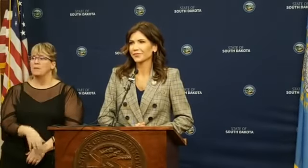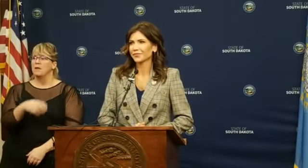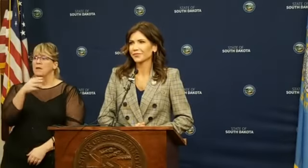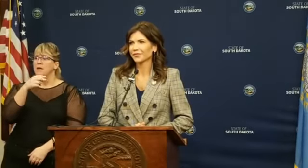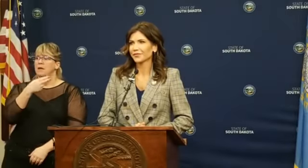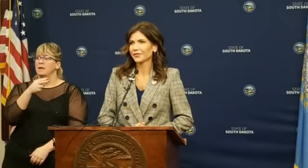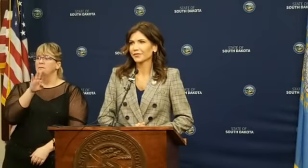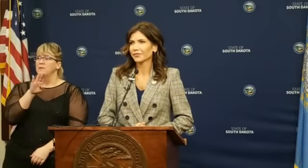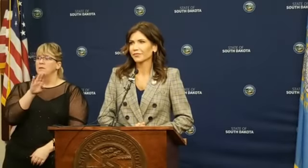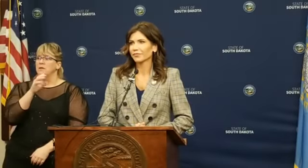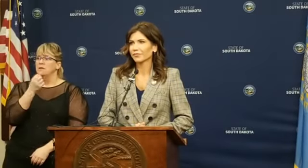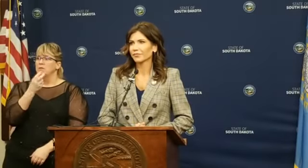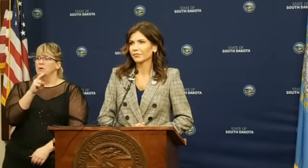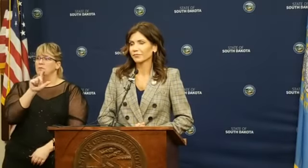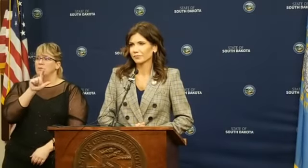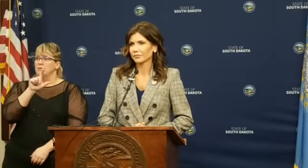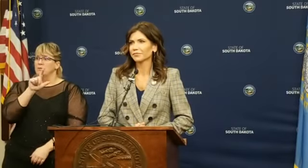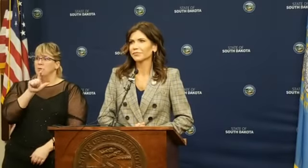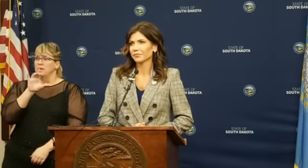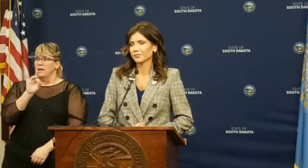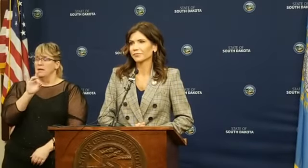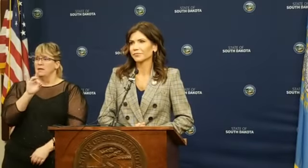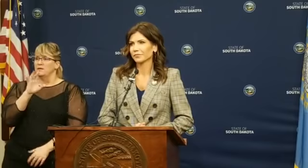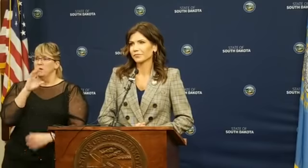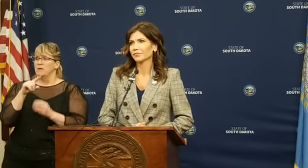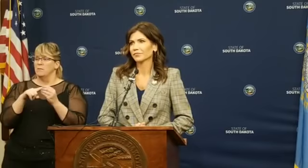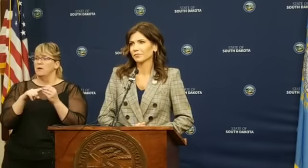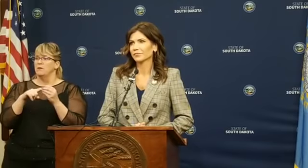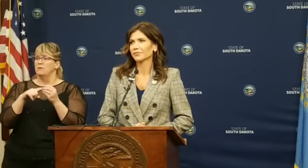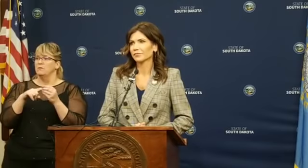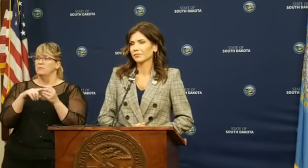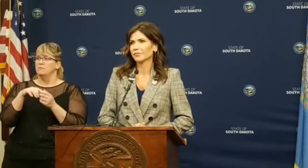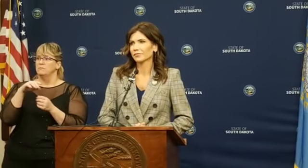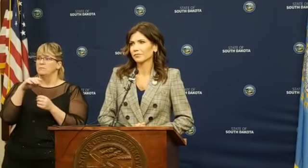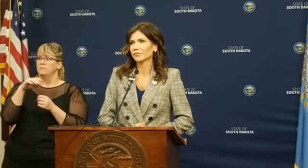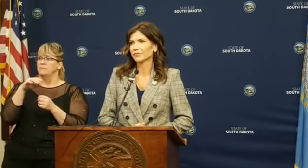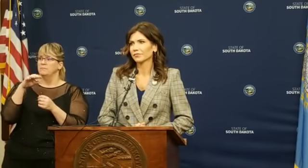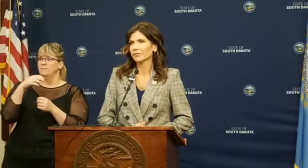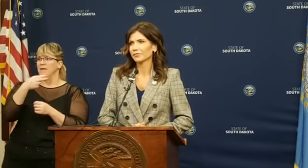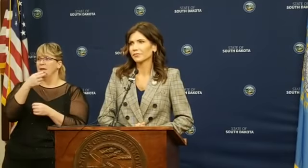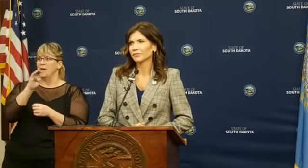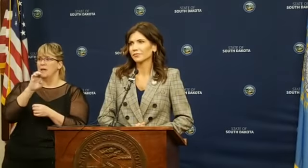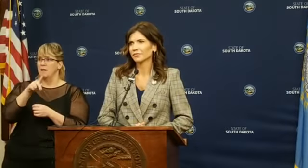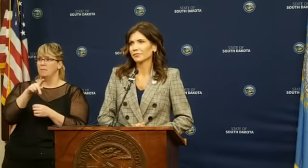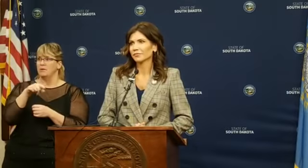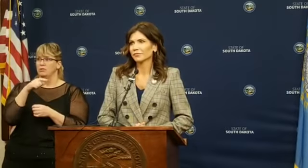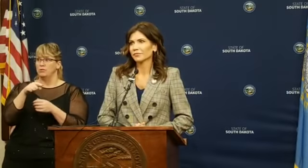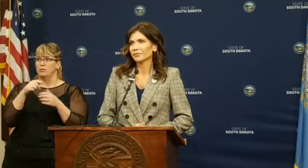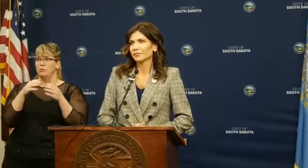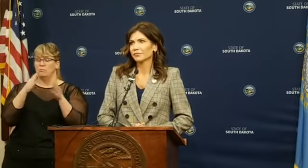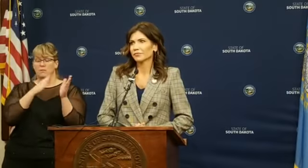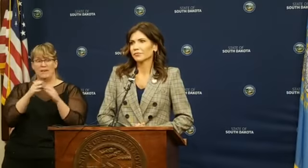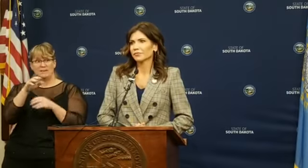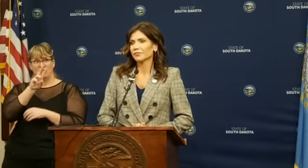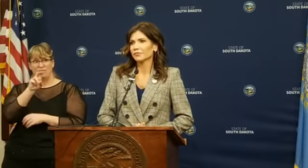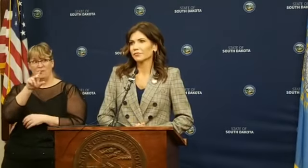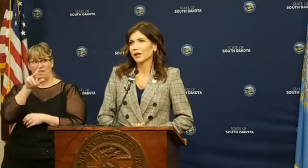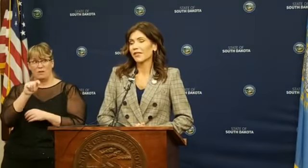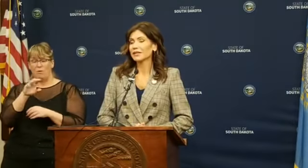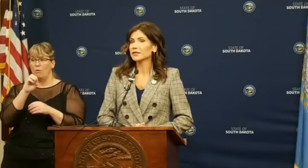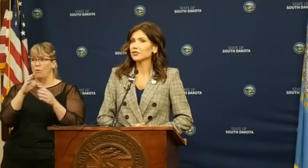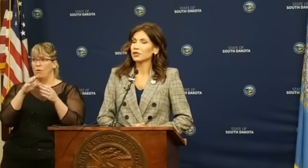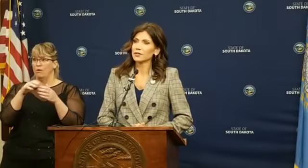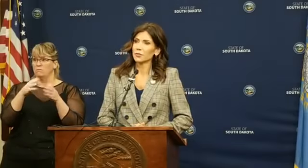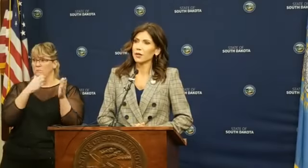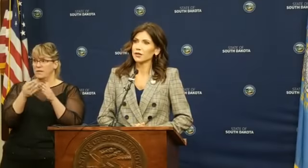1228, dealing with industrial hemp, passed a bill for house in the Senate with a veto-proof majority. was wondering if you intend to veto that law or sign it into law?